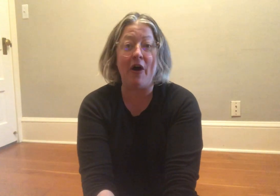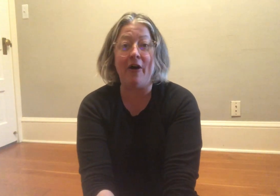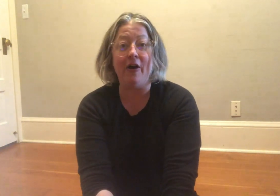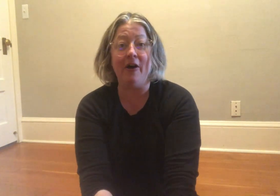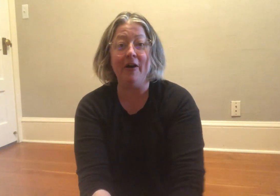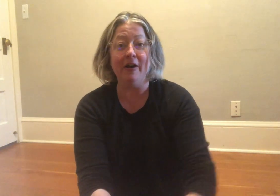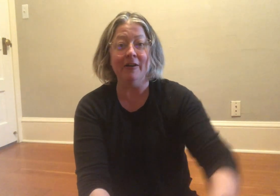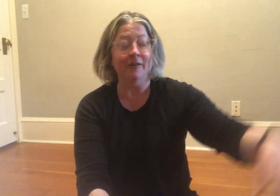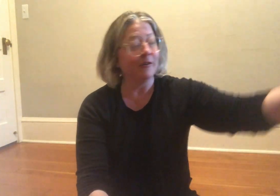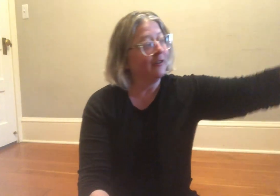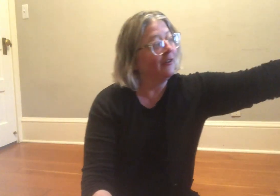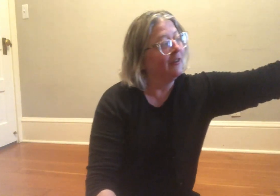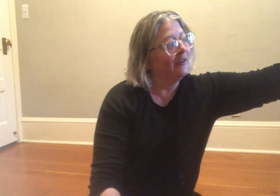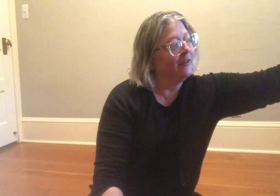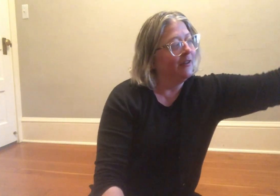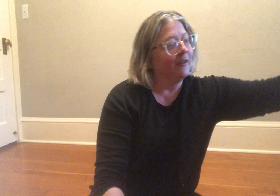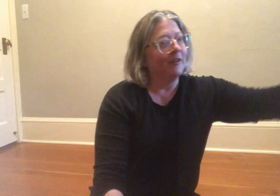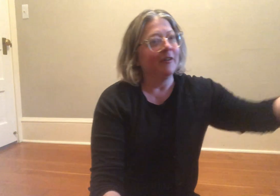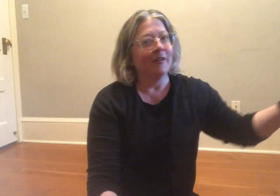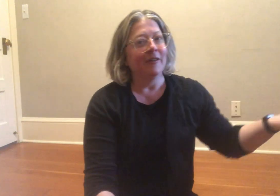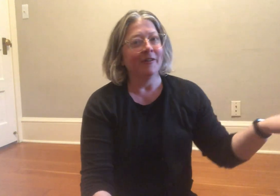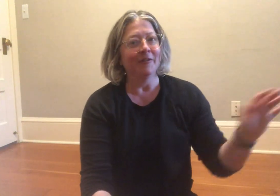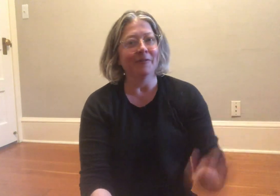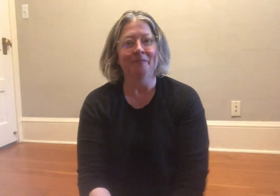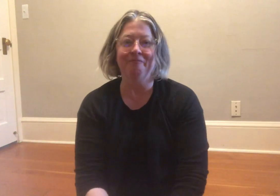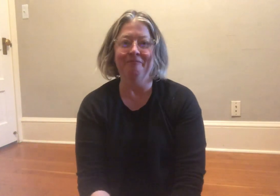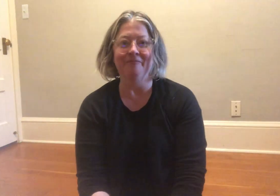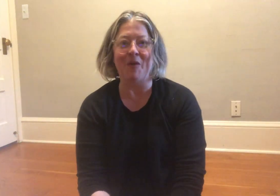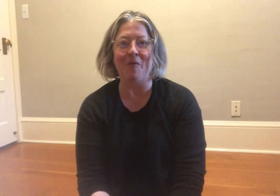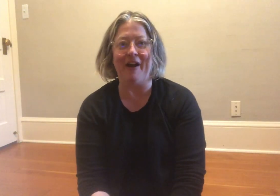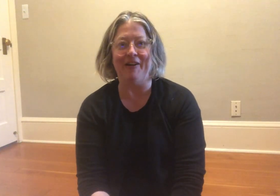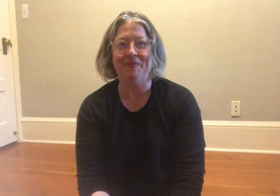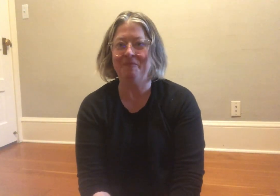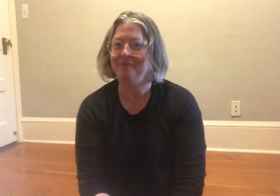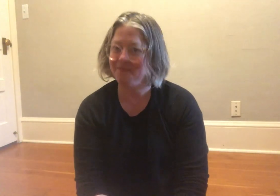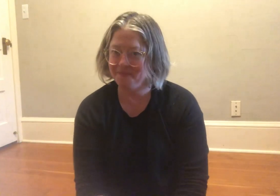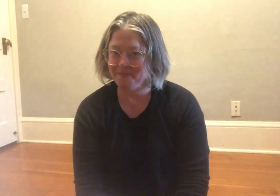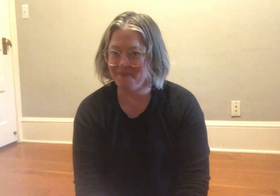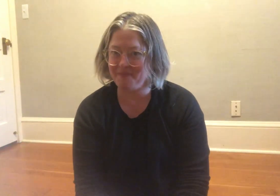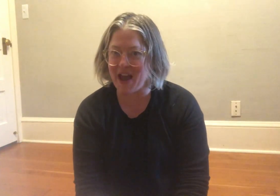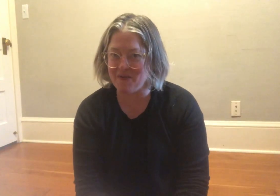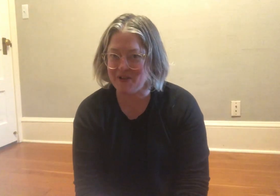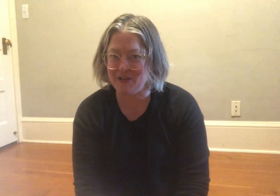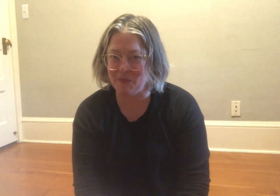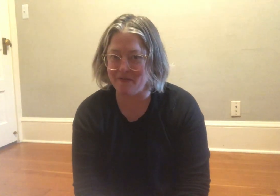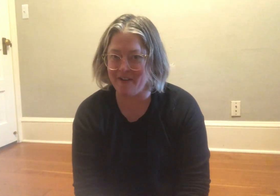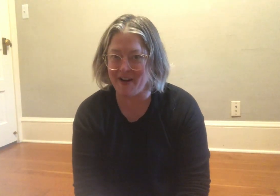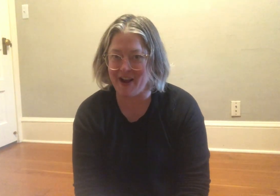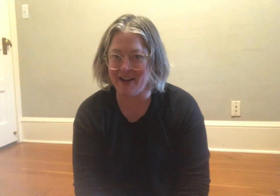well that was super fun huh